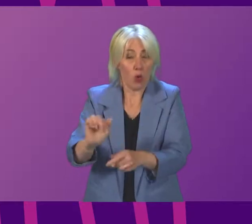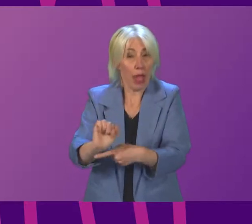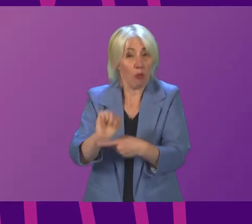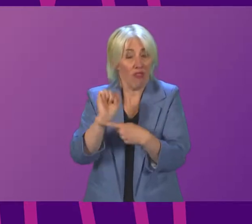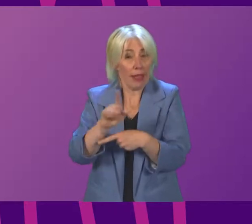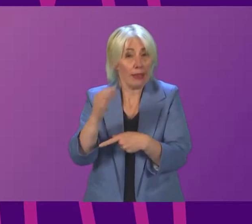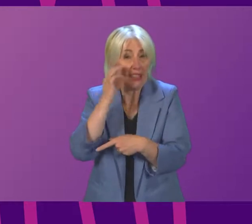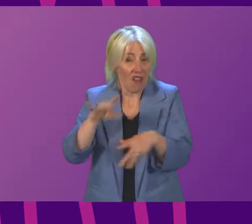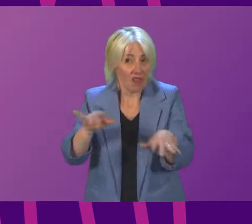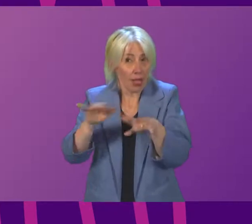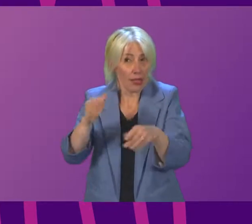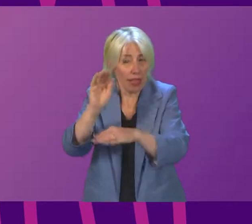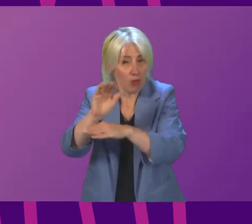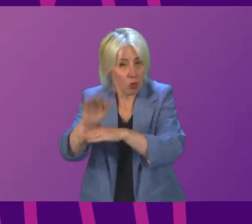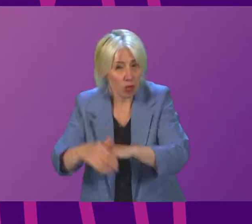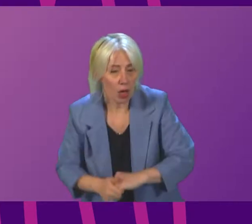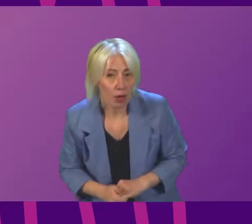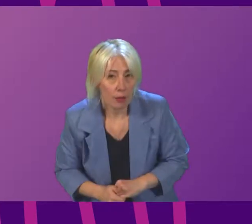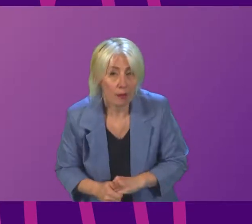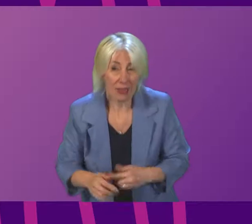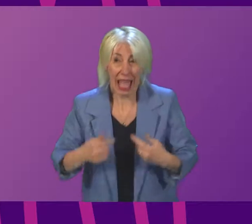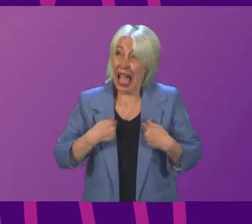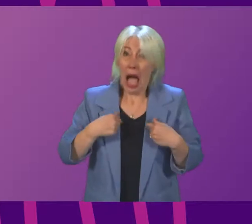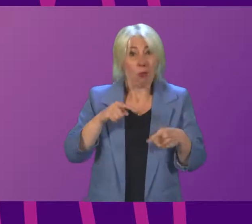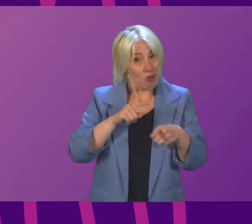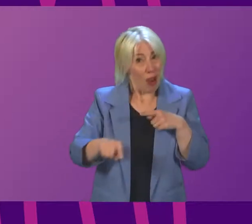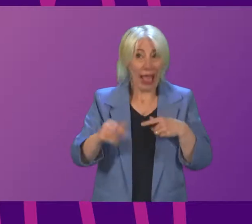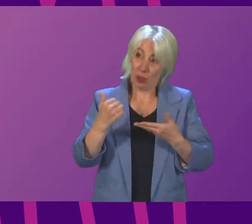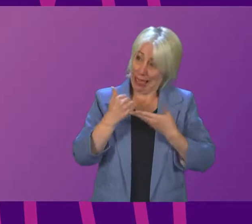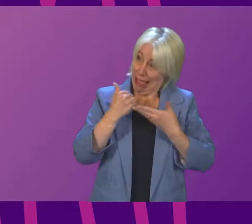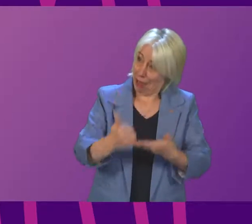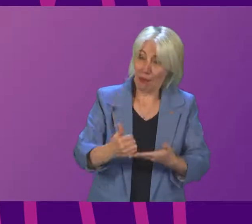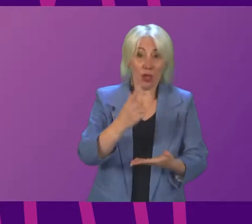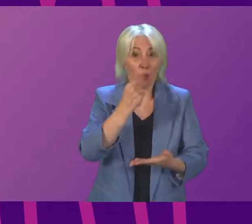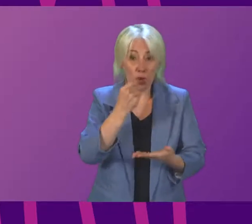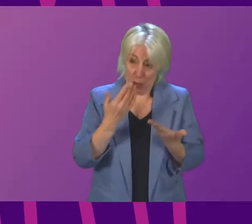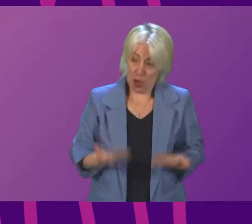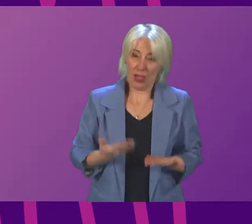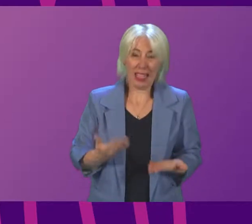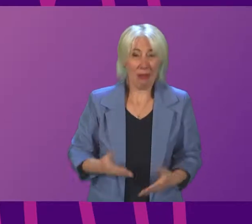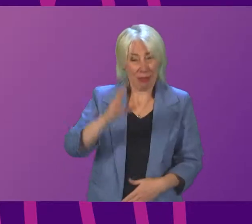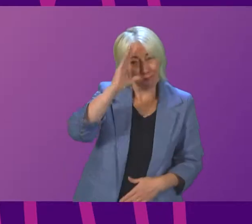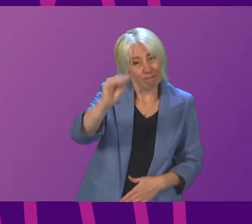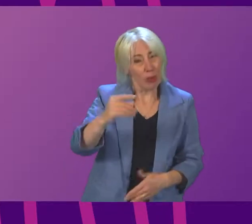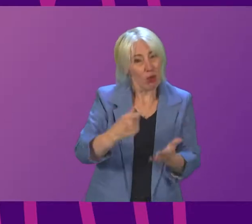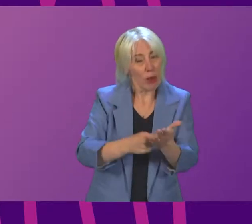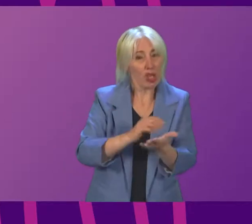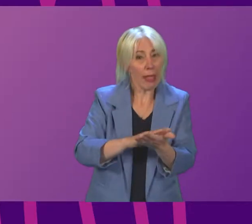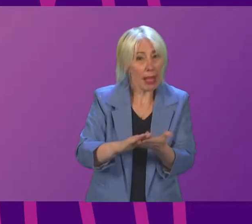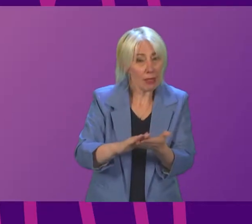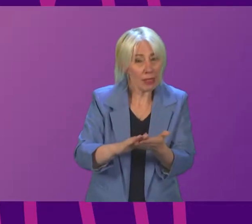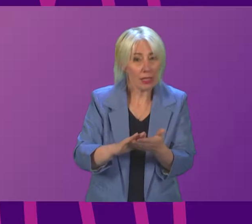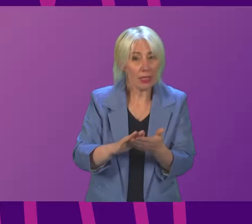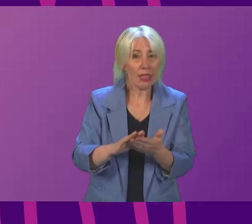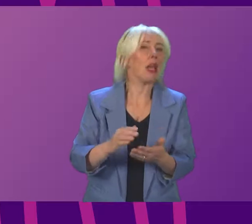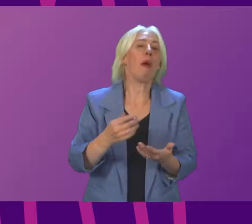Cabinet Secretary. I am trying to be as helpful as I possibly can do today, but I have to say to Rachel Hamilton, there is not a single